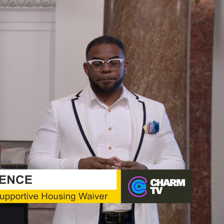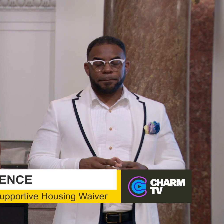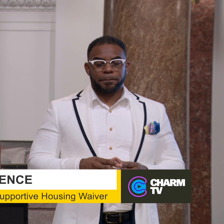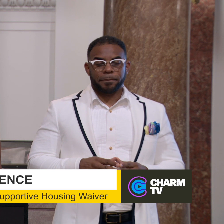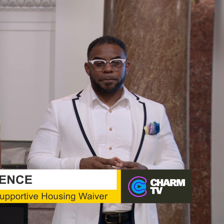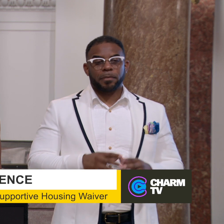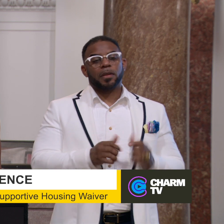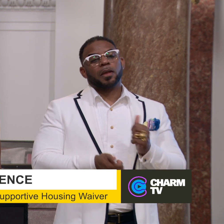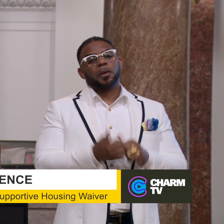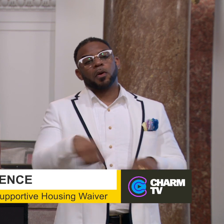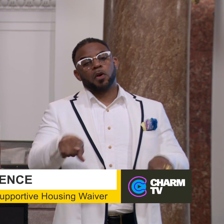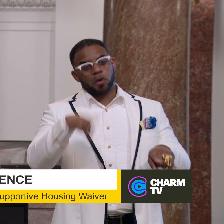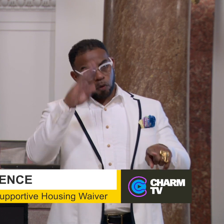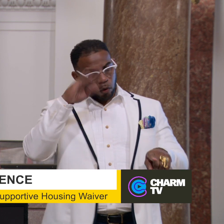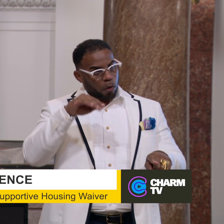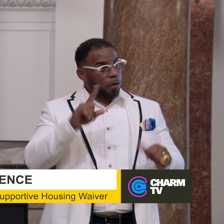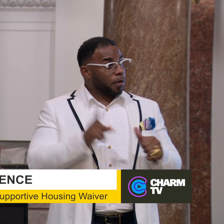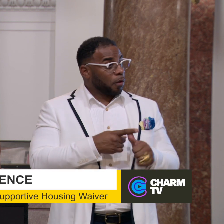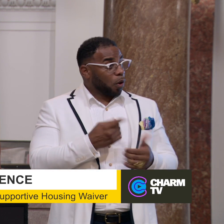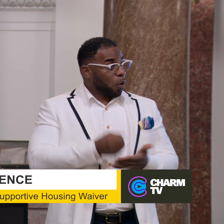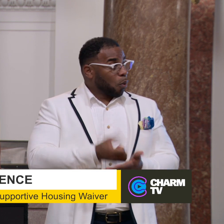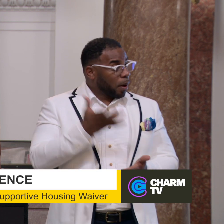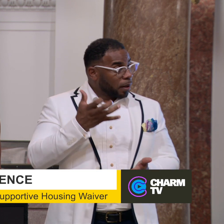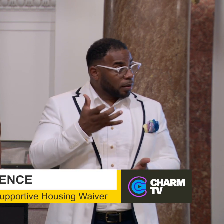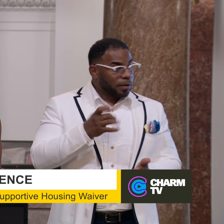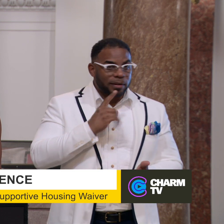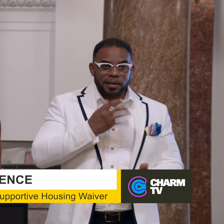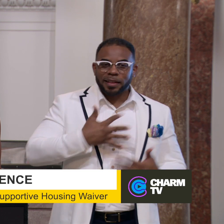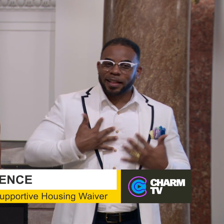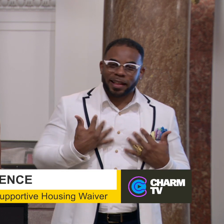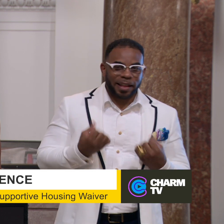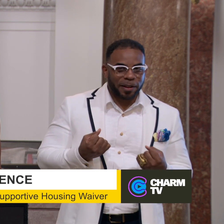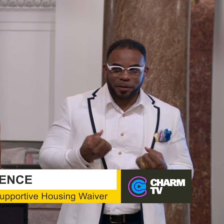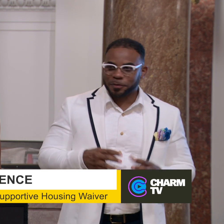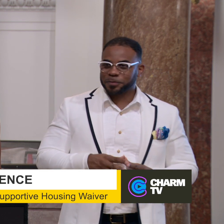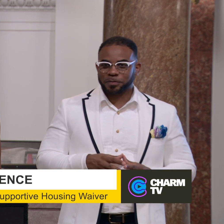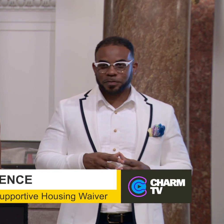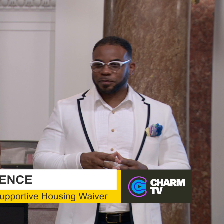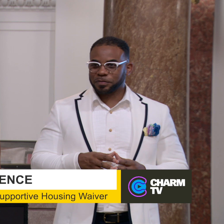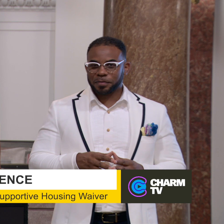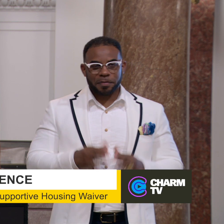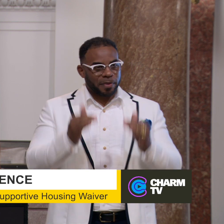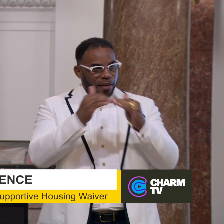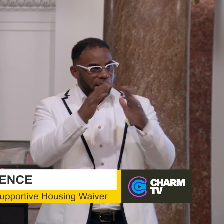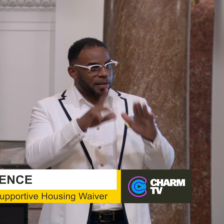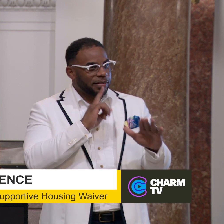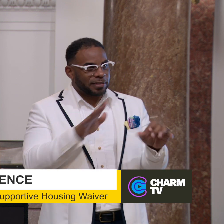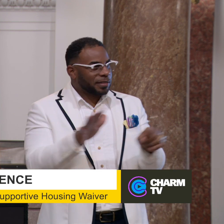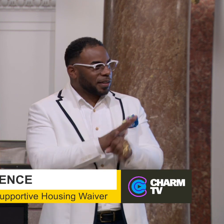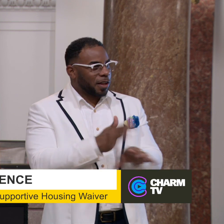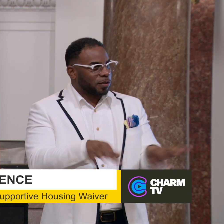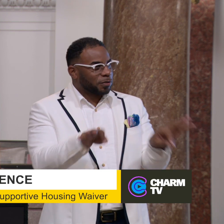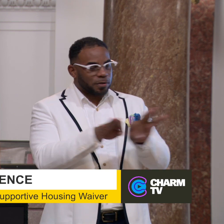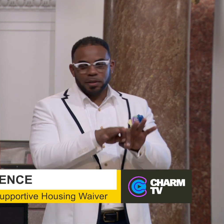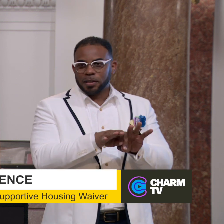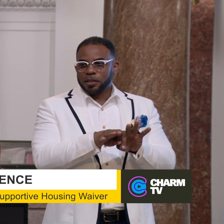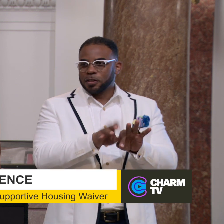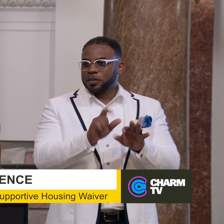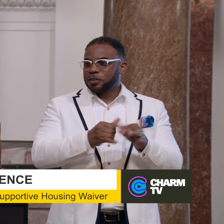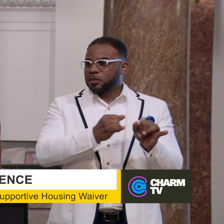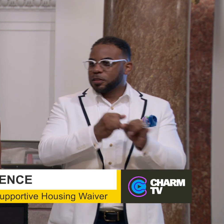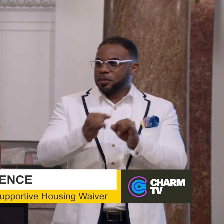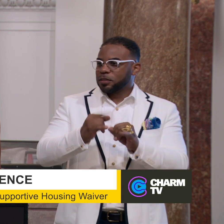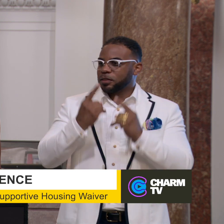As most of you know, the first wealth is health and housing is completely critical to